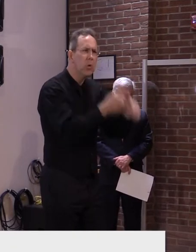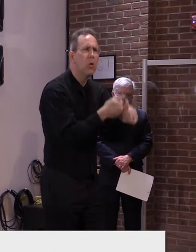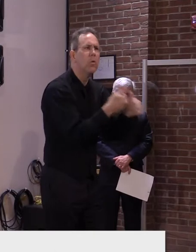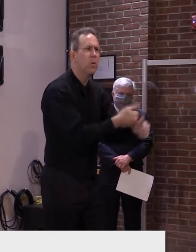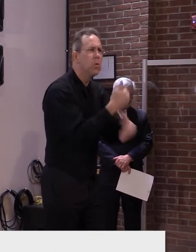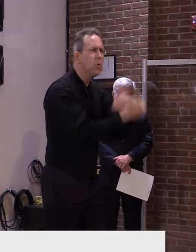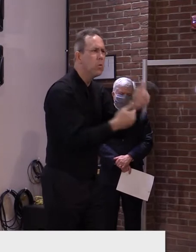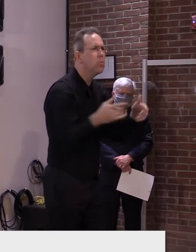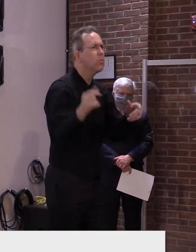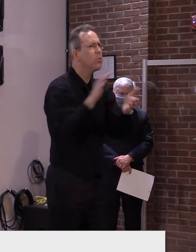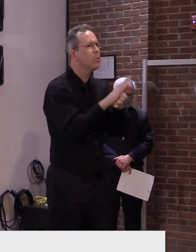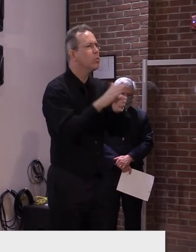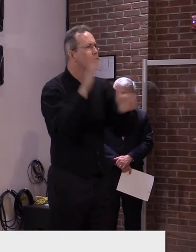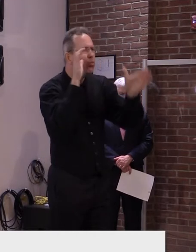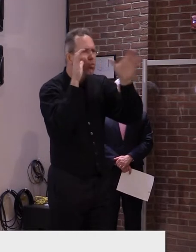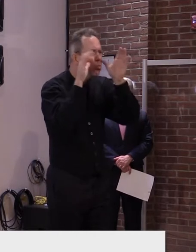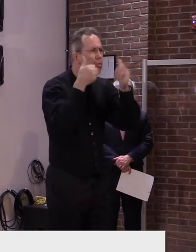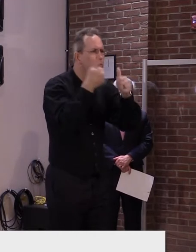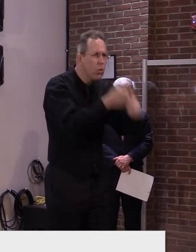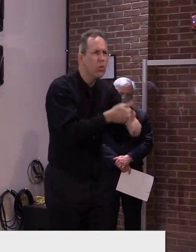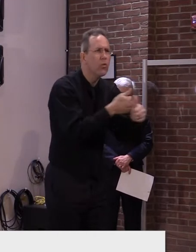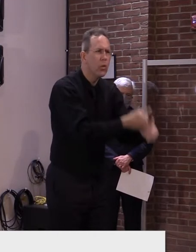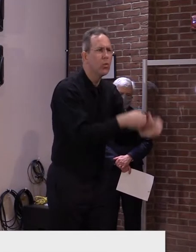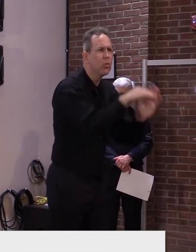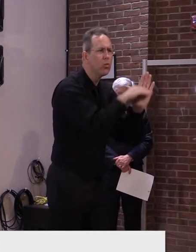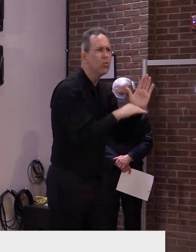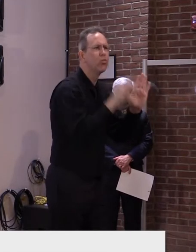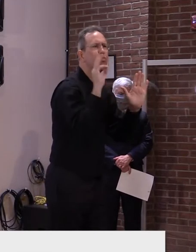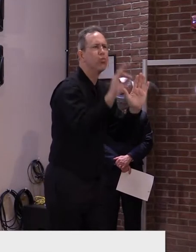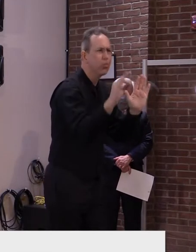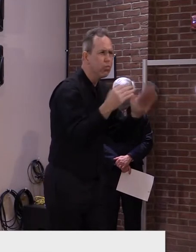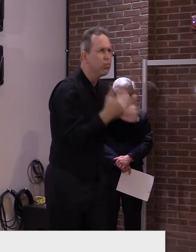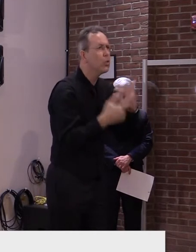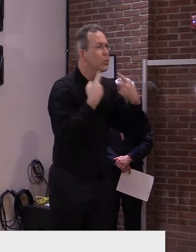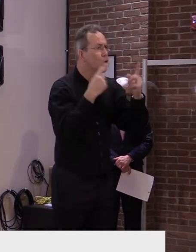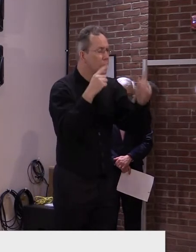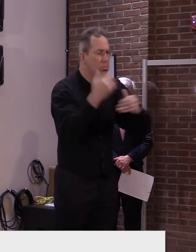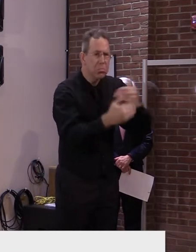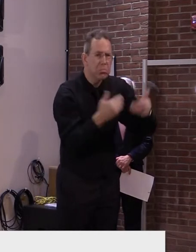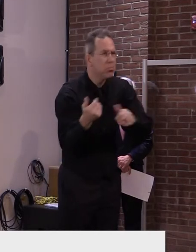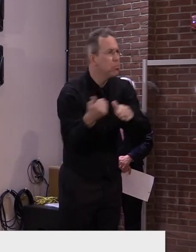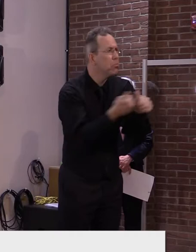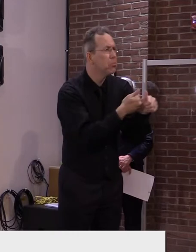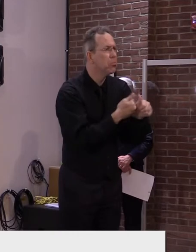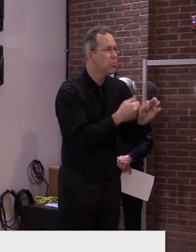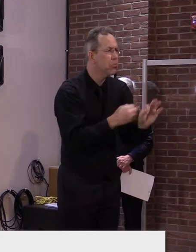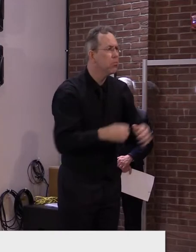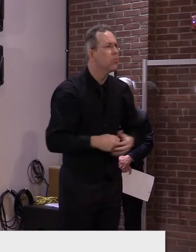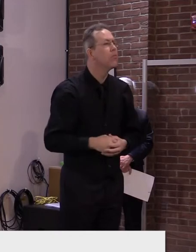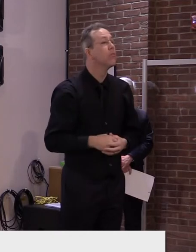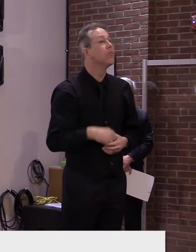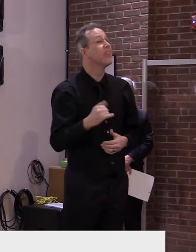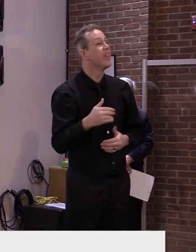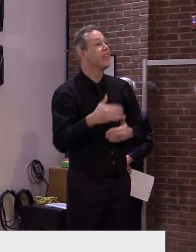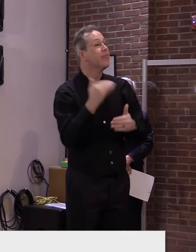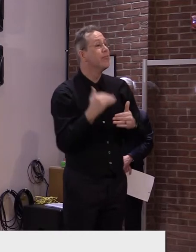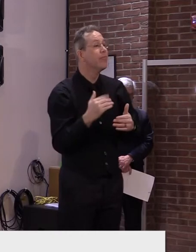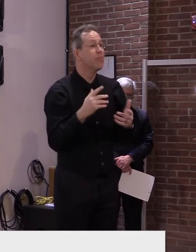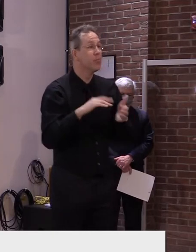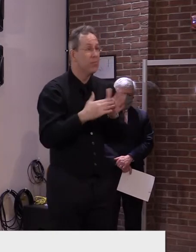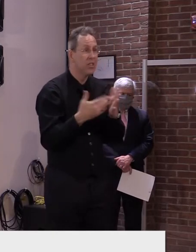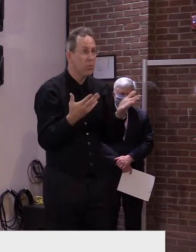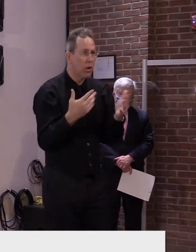basis. I think it is important to acknowledge that the achievement of this stability requires a tremendous amount of attention to detail in mitigation